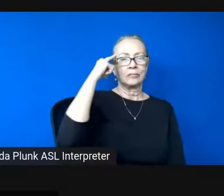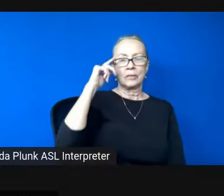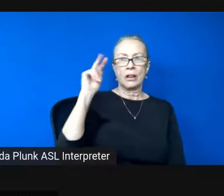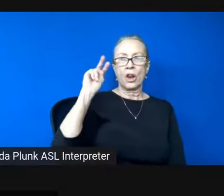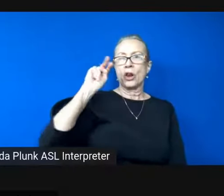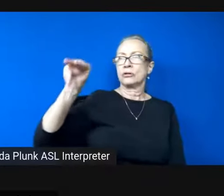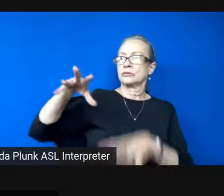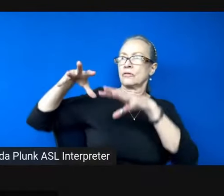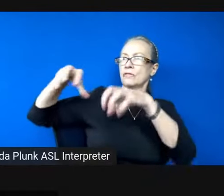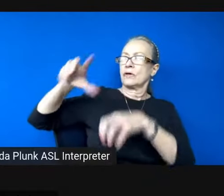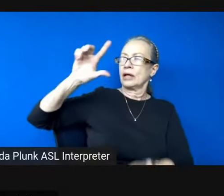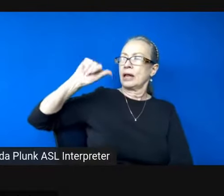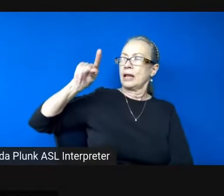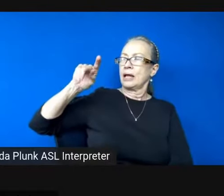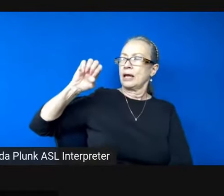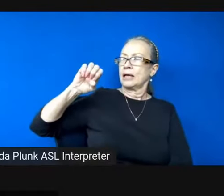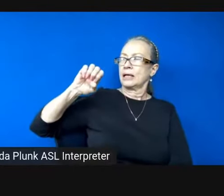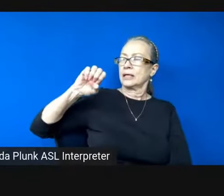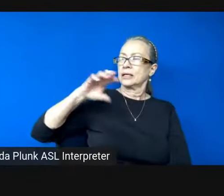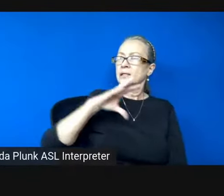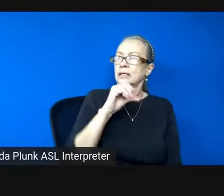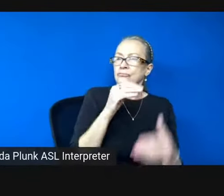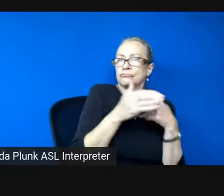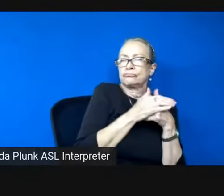closest lover to curl inside